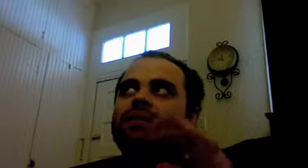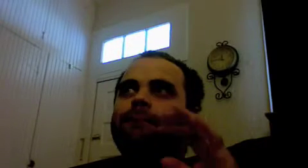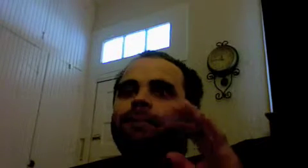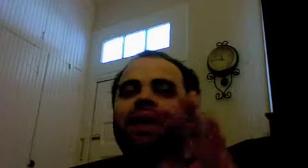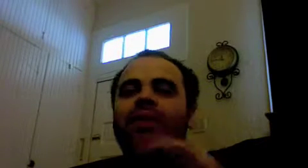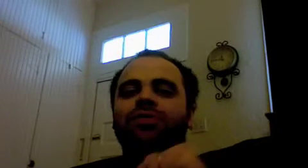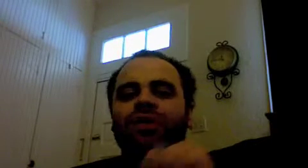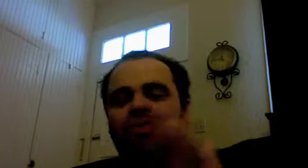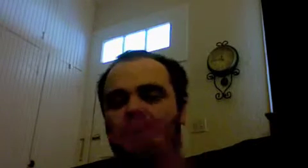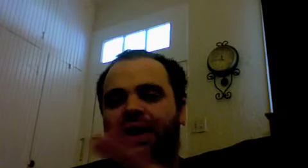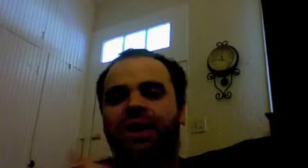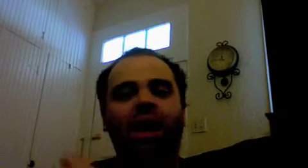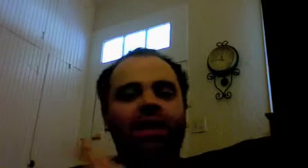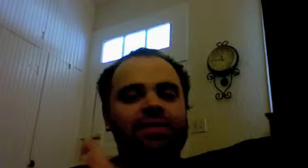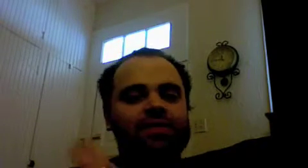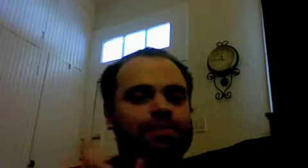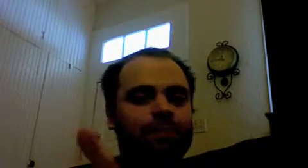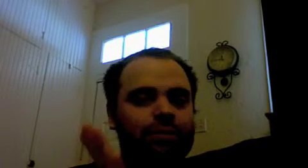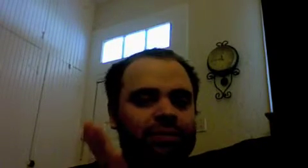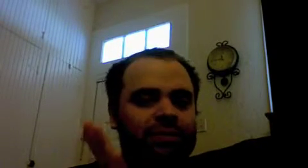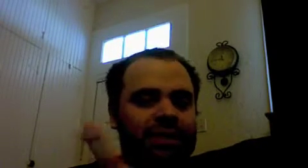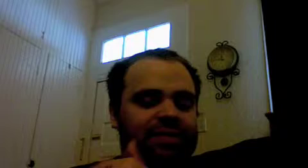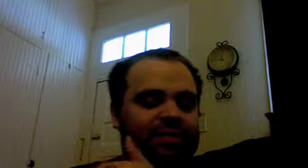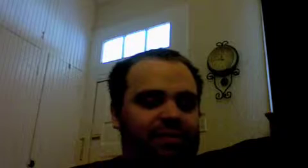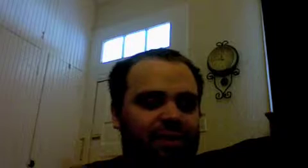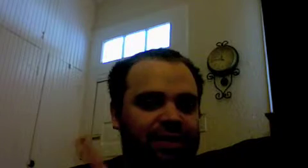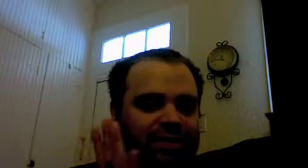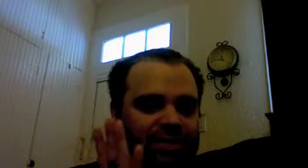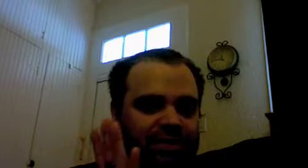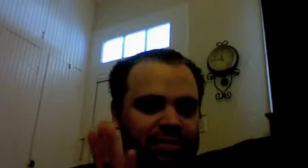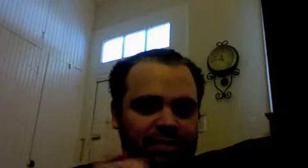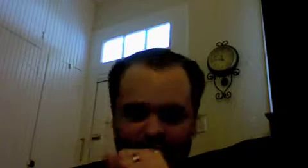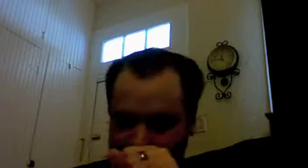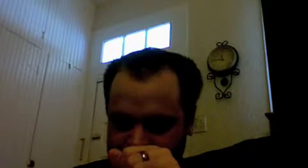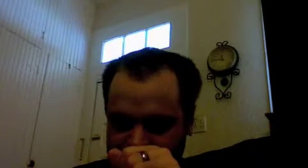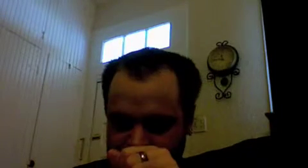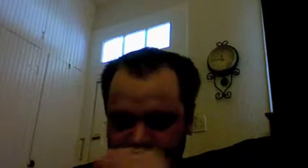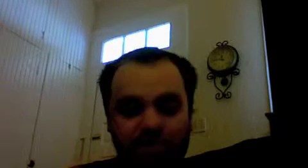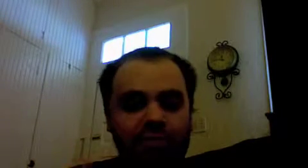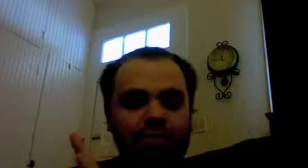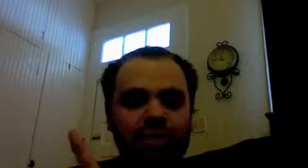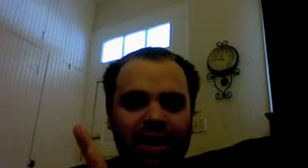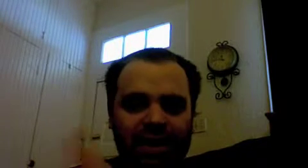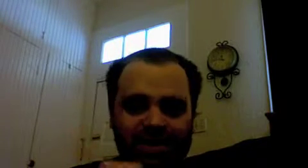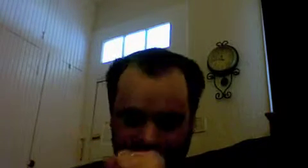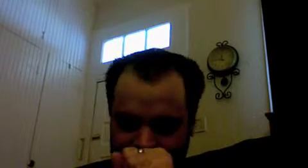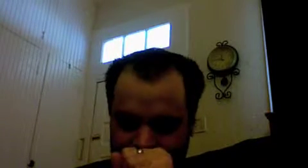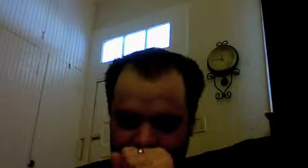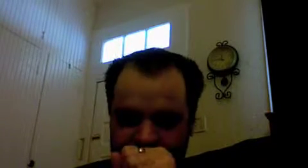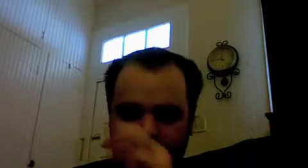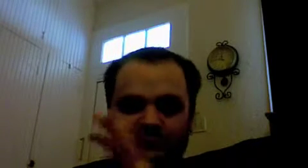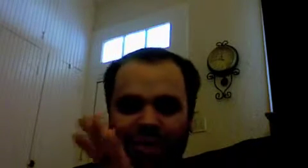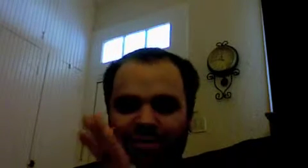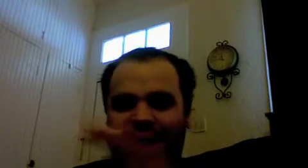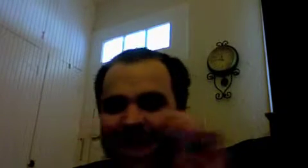Hegel says okay God is simple and self-identical fine God is that